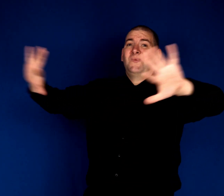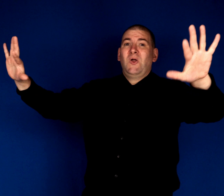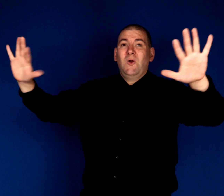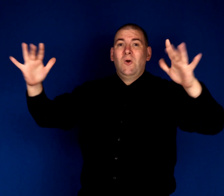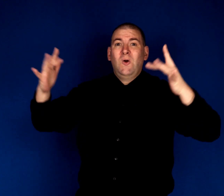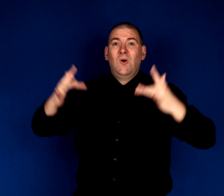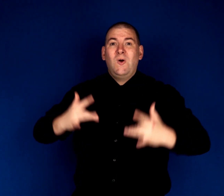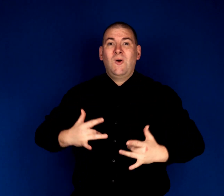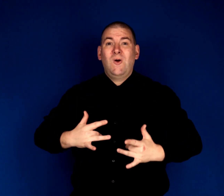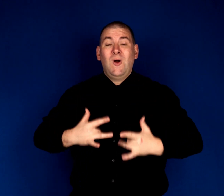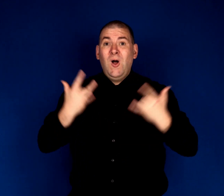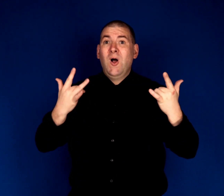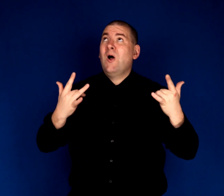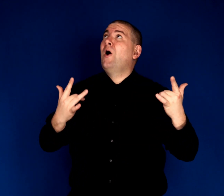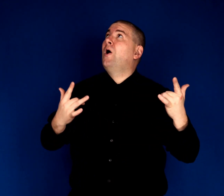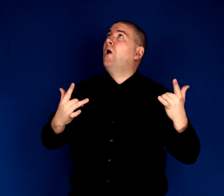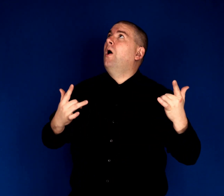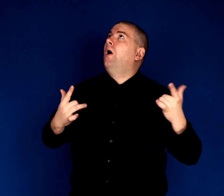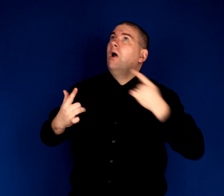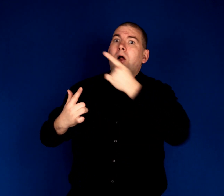heaven's portal.